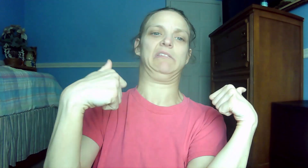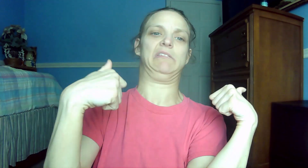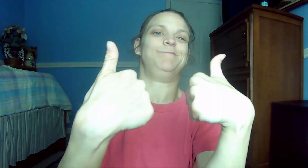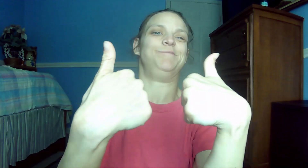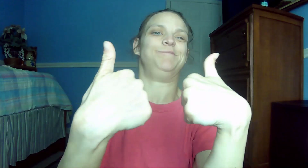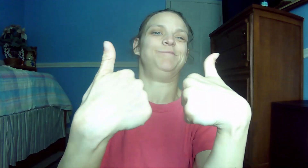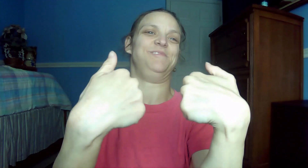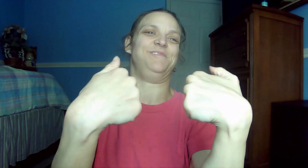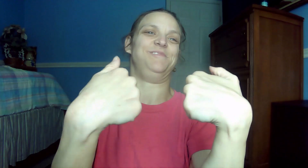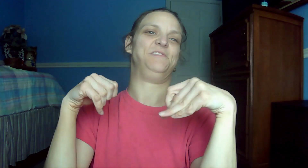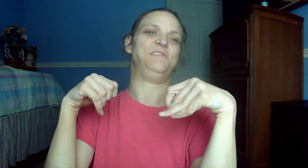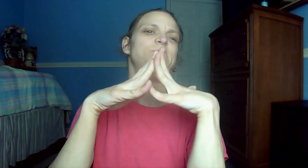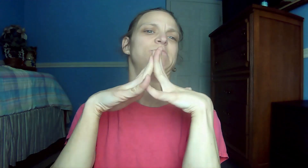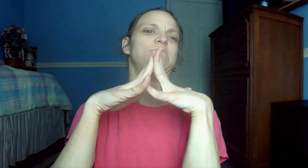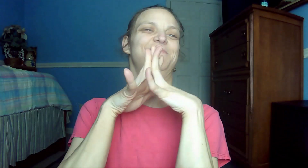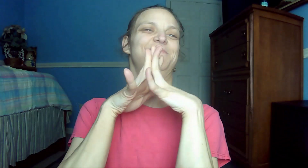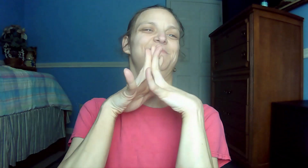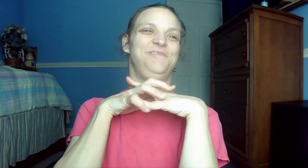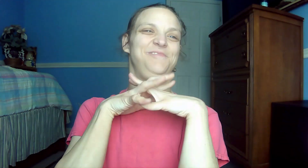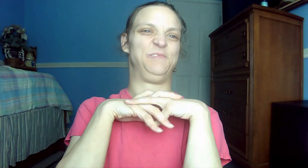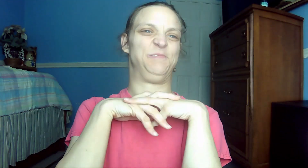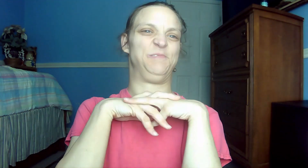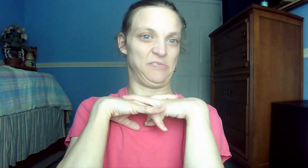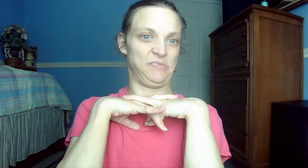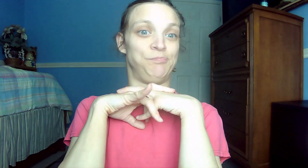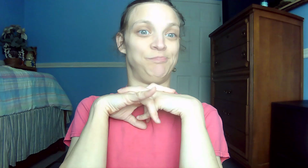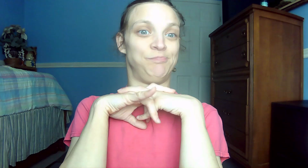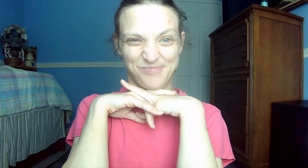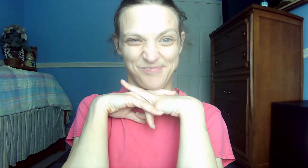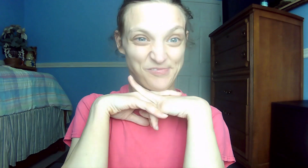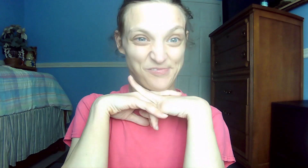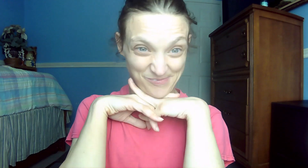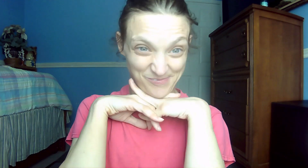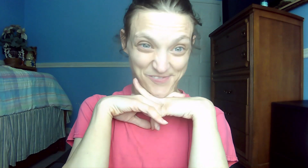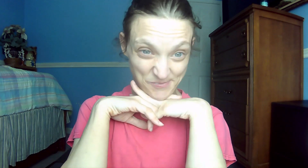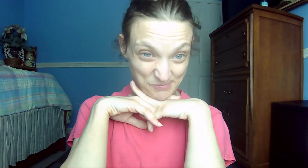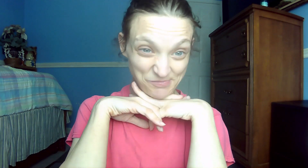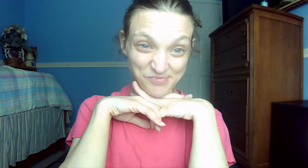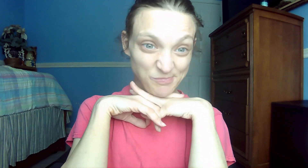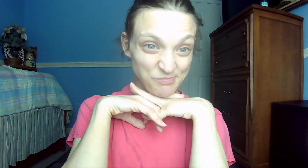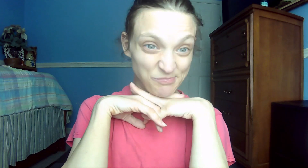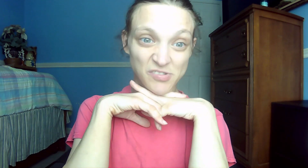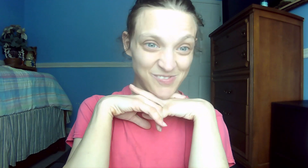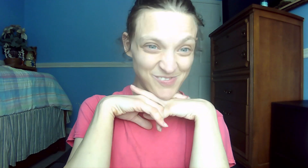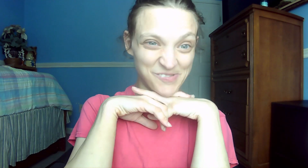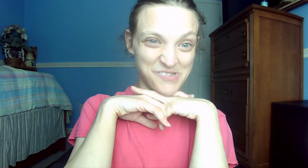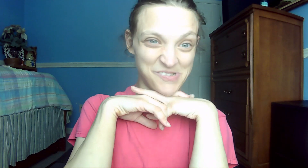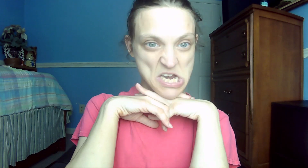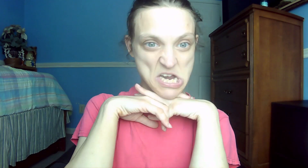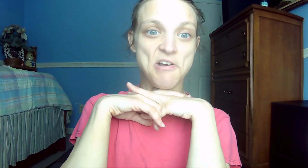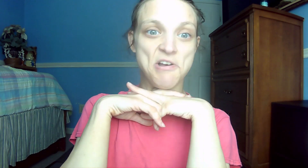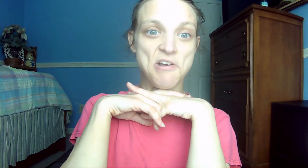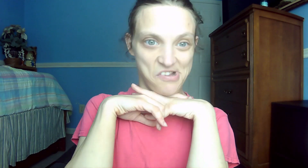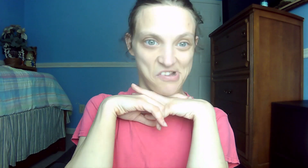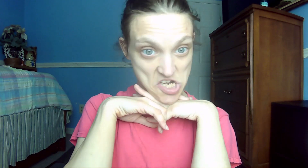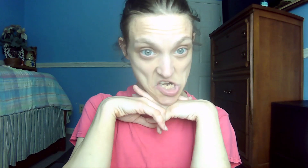and perfect will. 65. Acts 2.38 Peter replied, Repent, and be baptized,